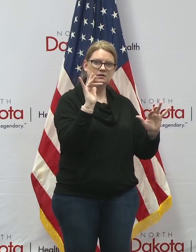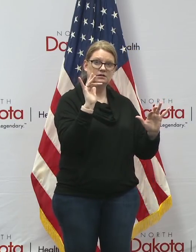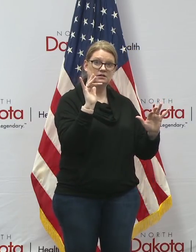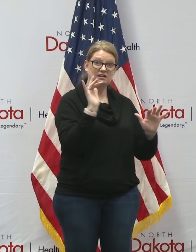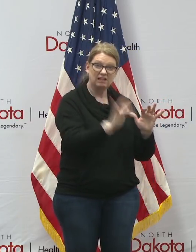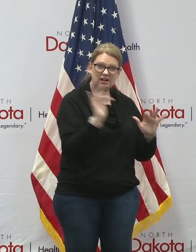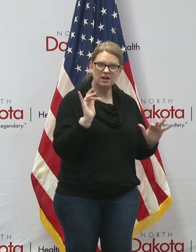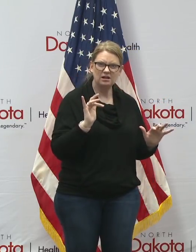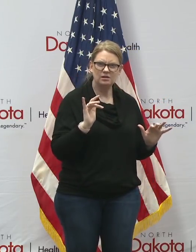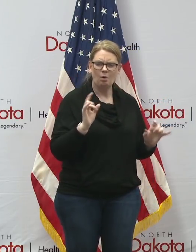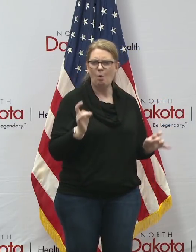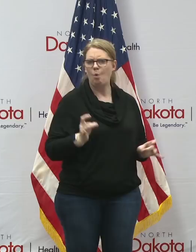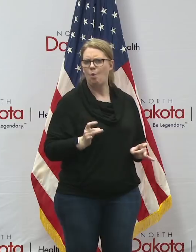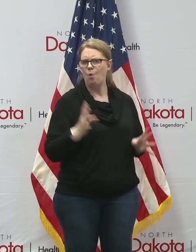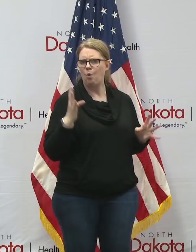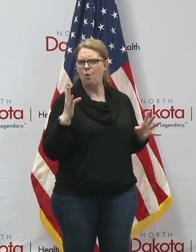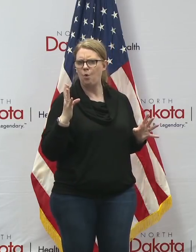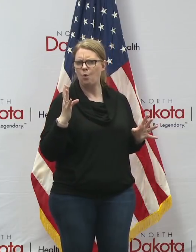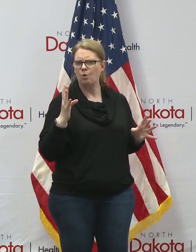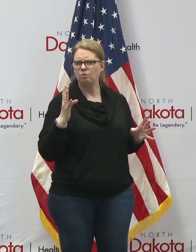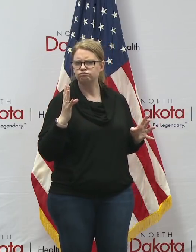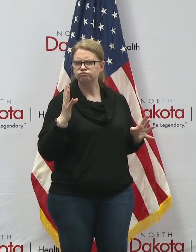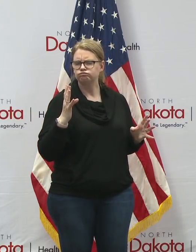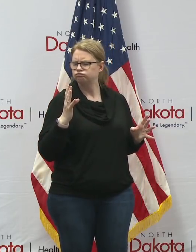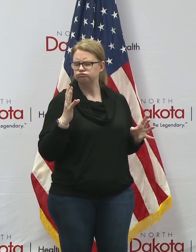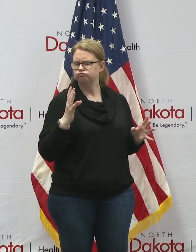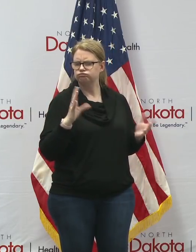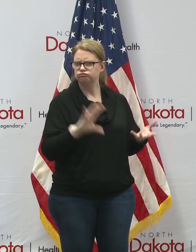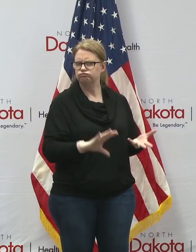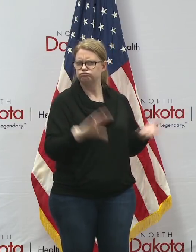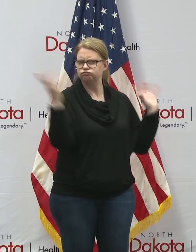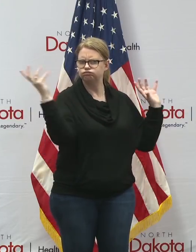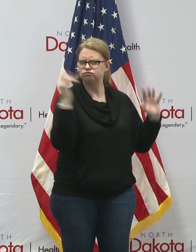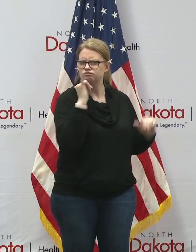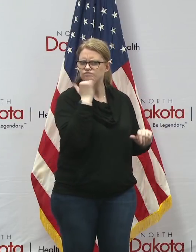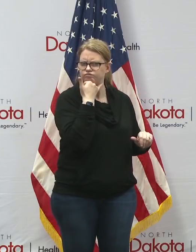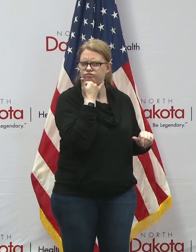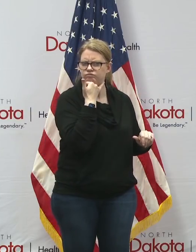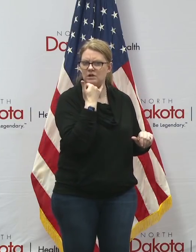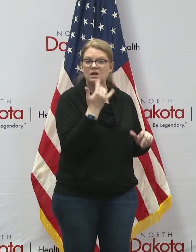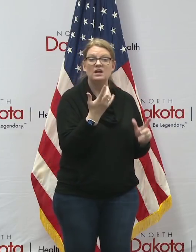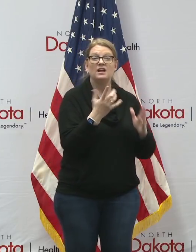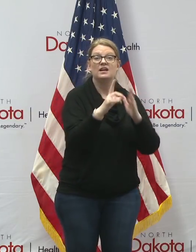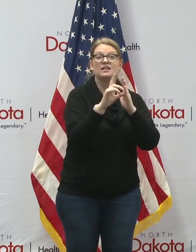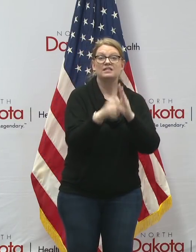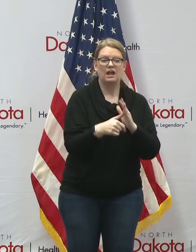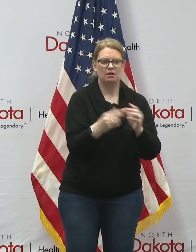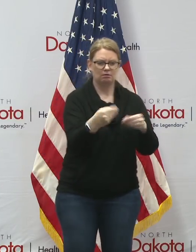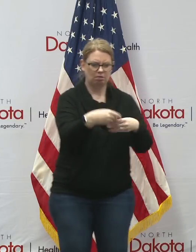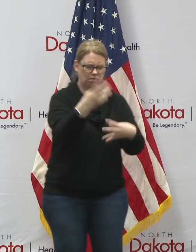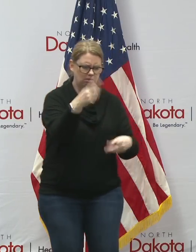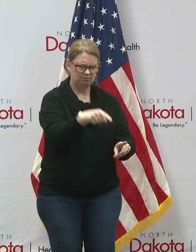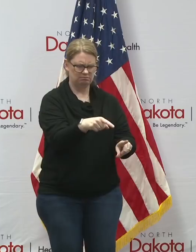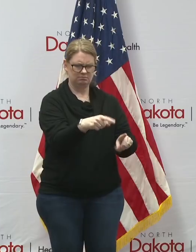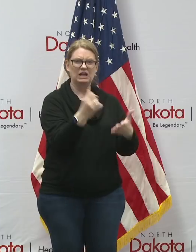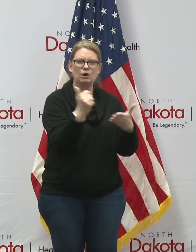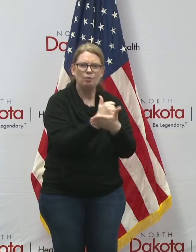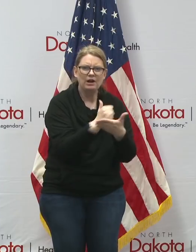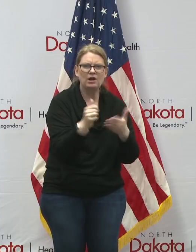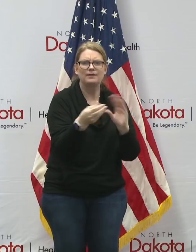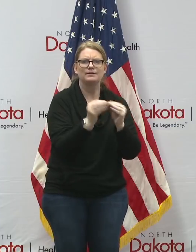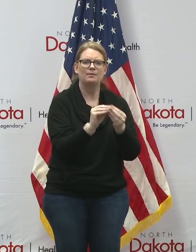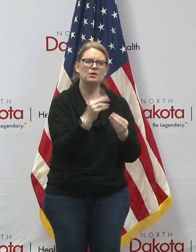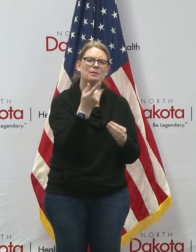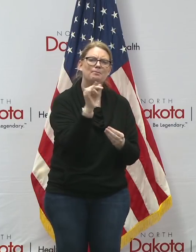happen and if you attempt to buy something you will at some point have to enter your credit card number and your pin